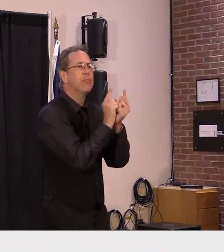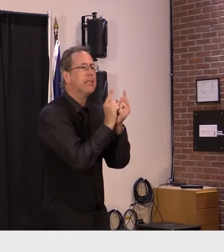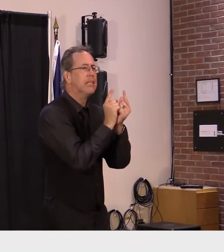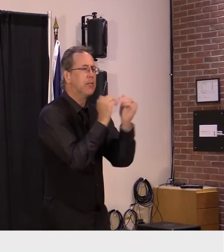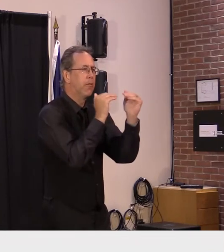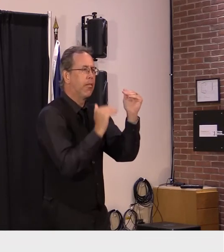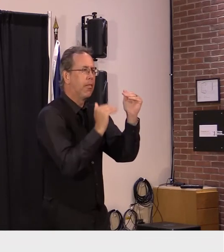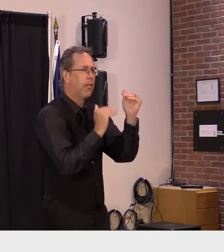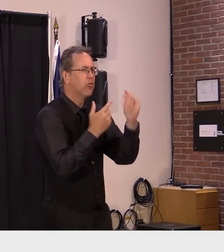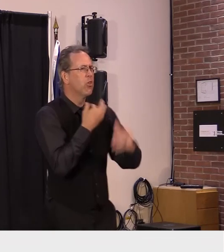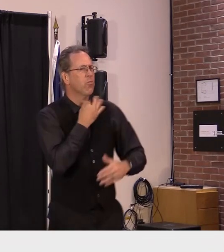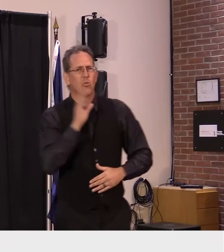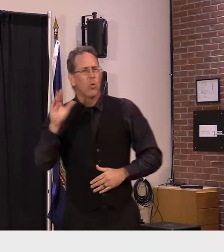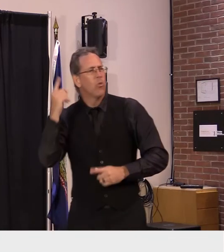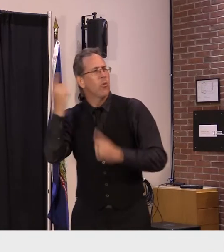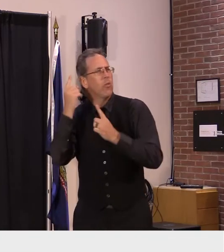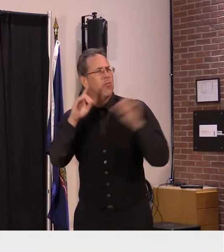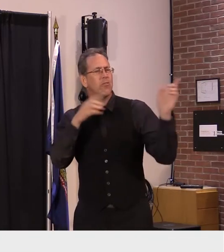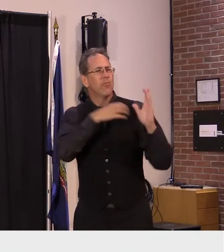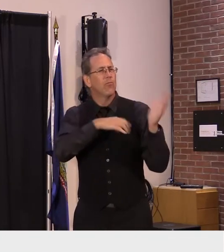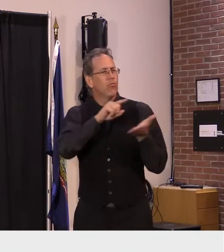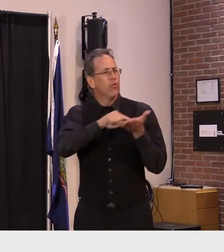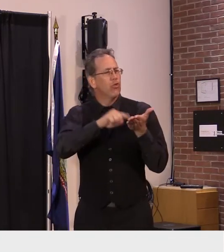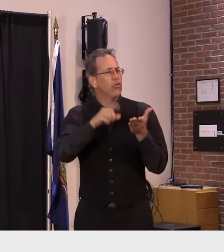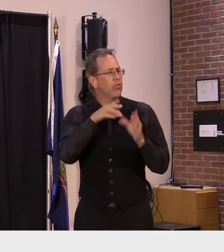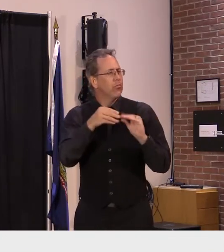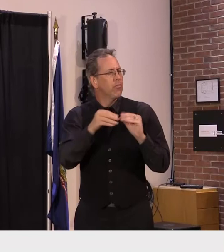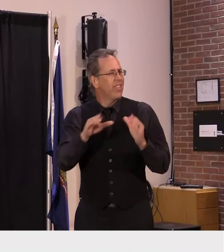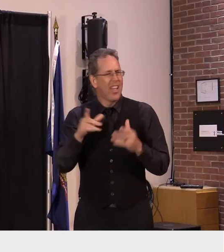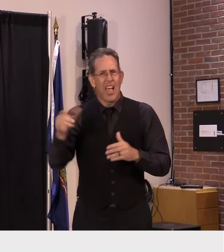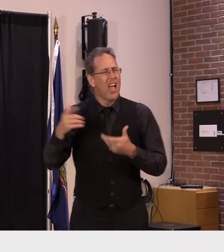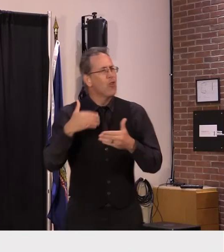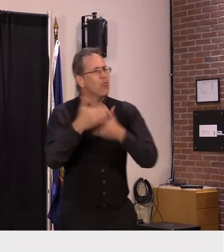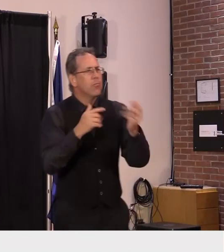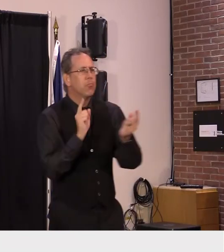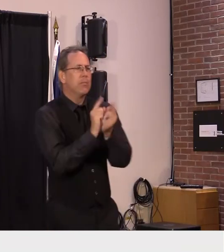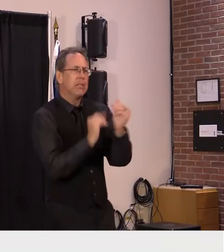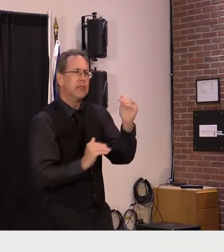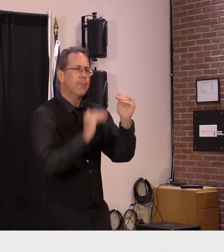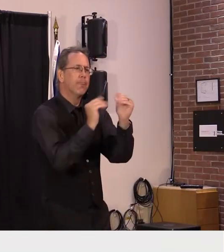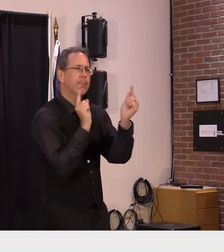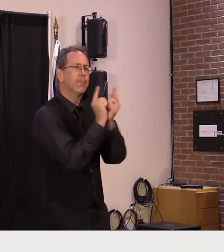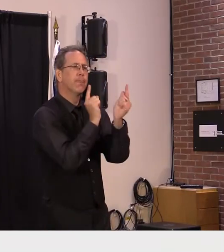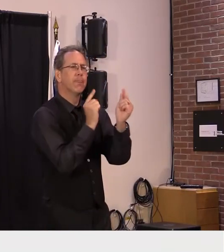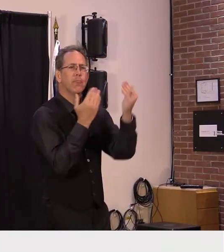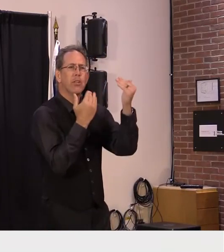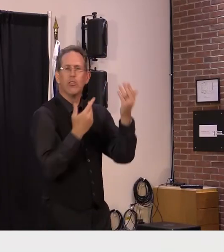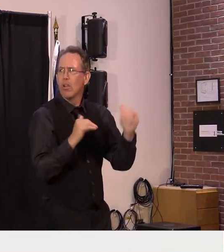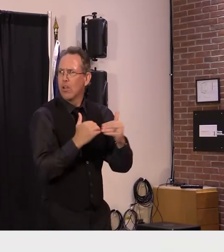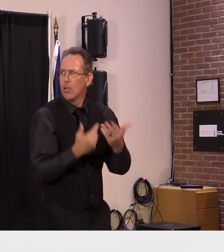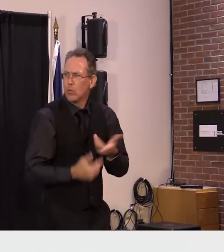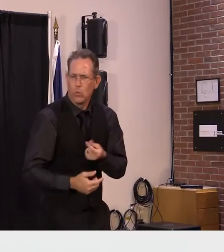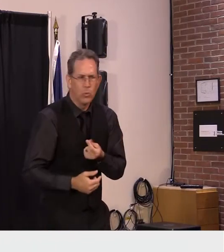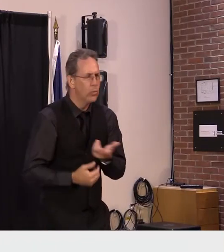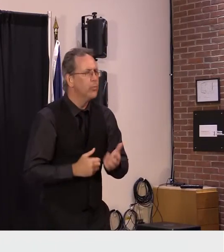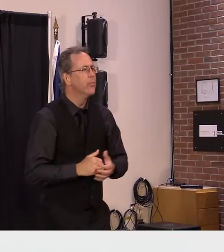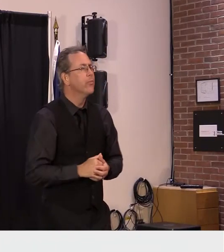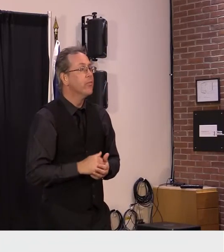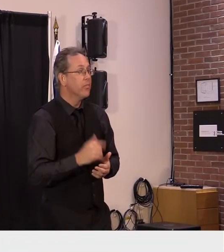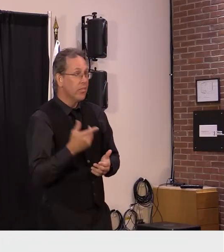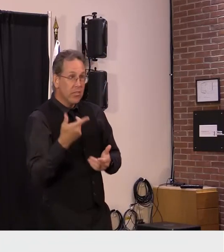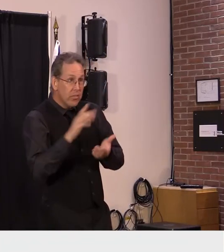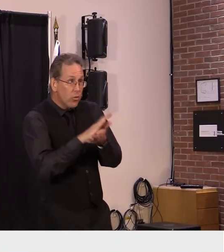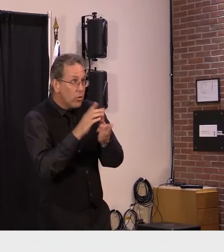for your assessment on on how things are shaping up thus far and if if local districts need to to